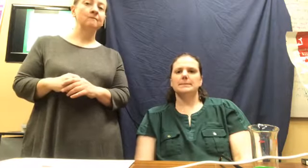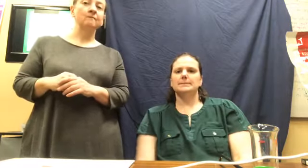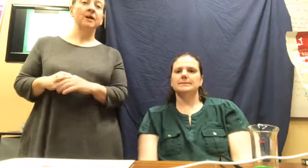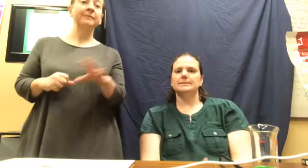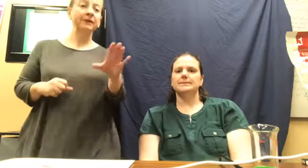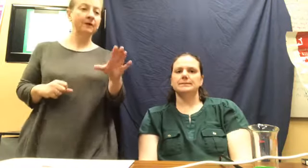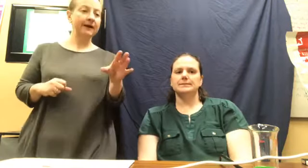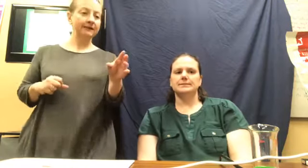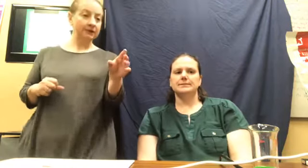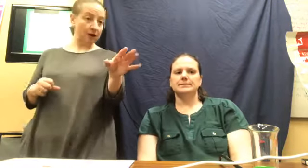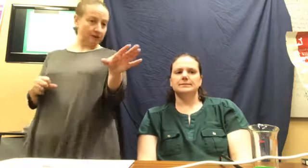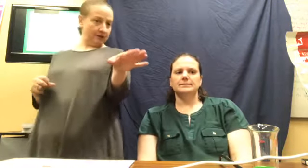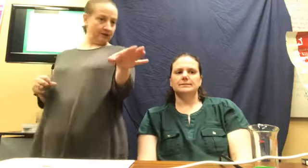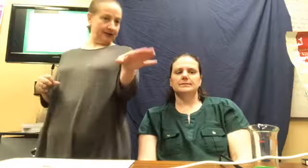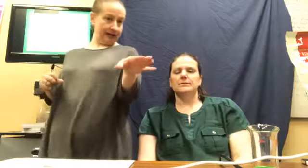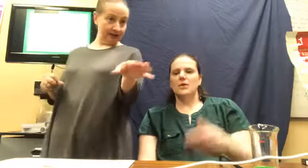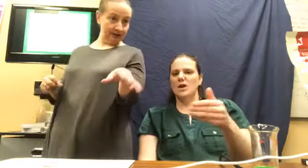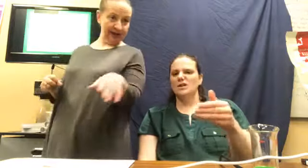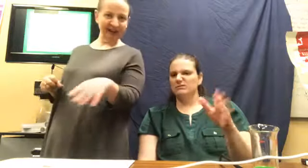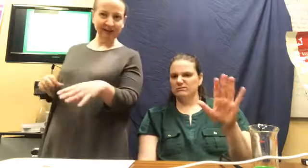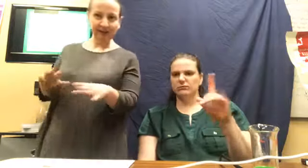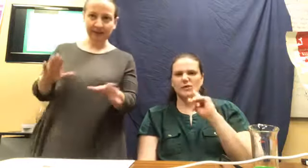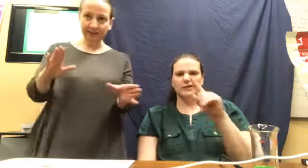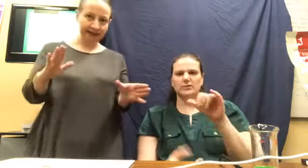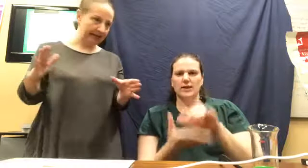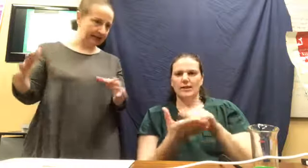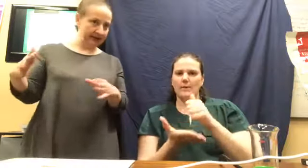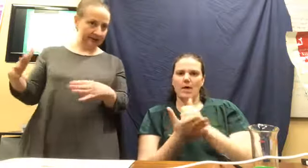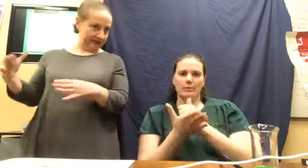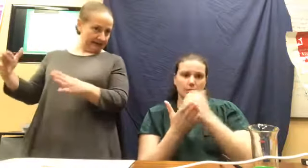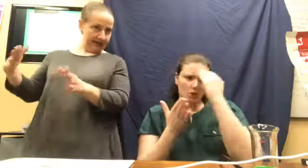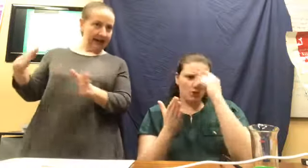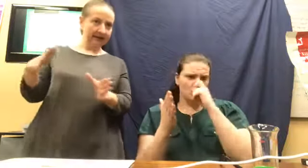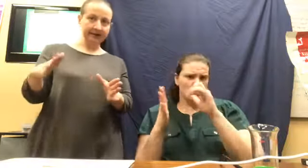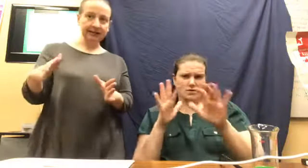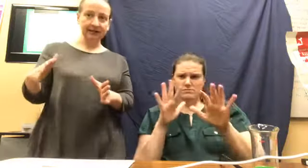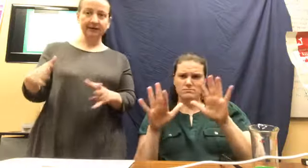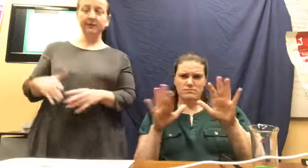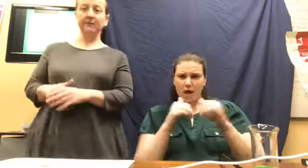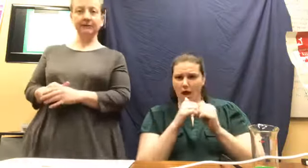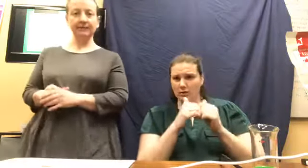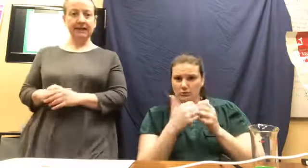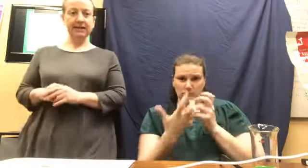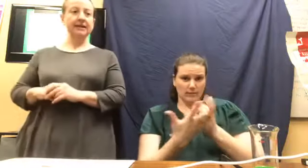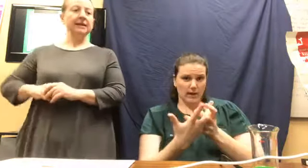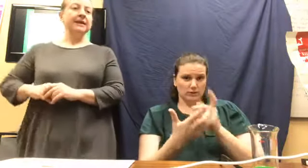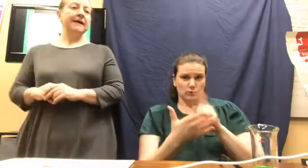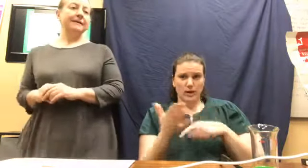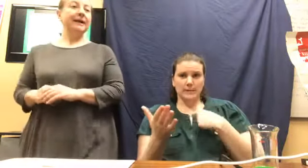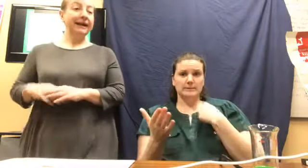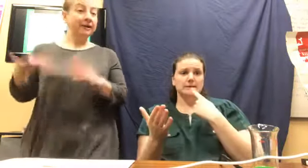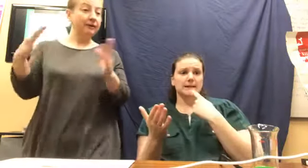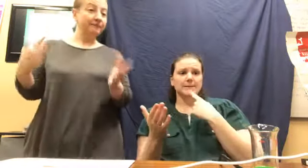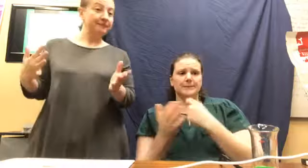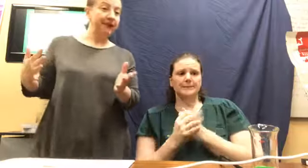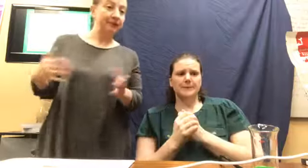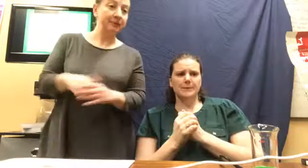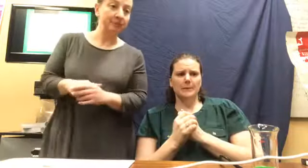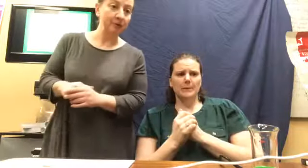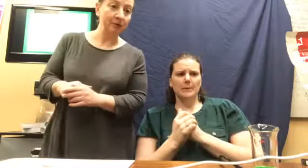I'm going to go ahead and go and you can answer that. That'll just help me kind of know how to gear what I'm saying. Um, and I know other people will